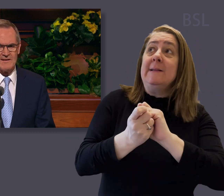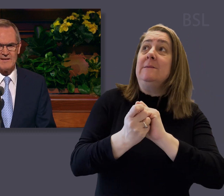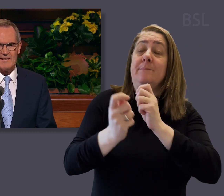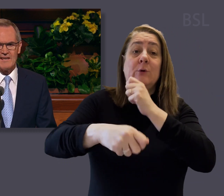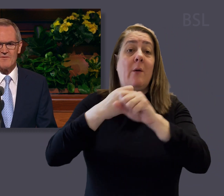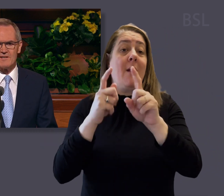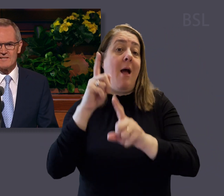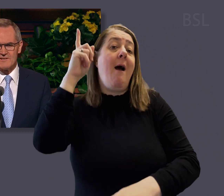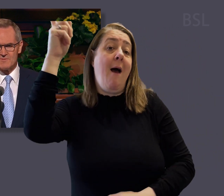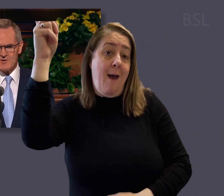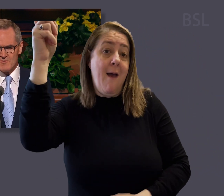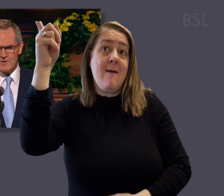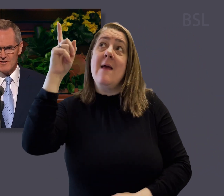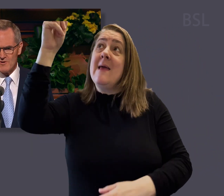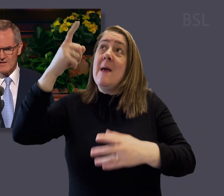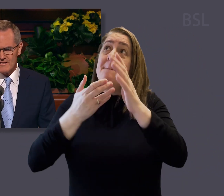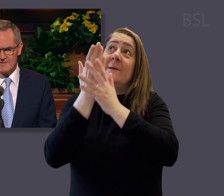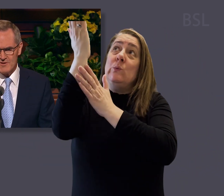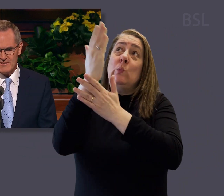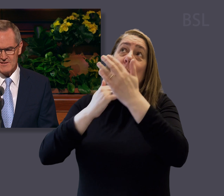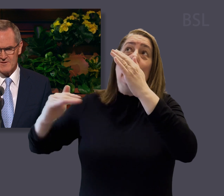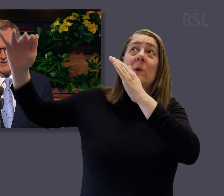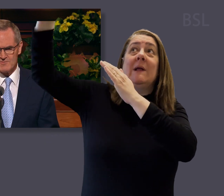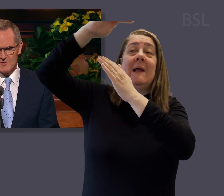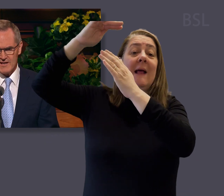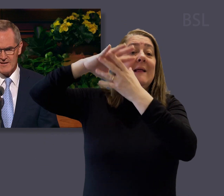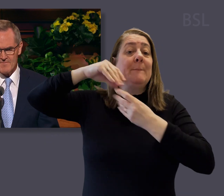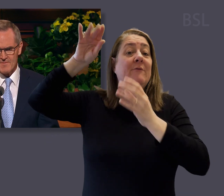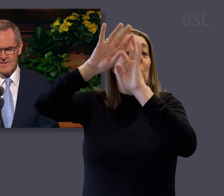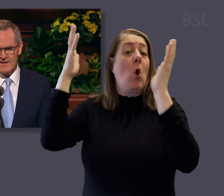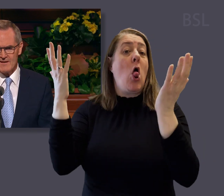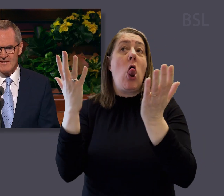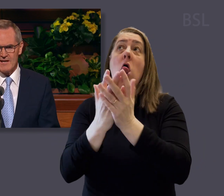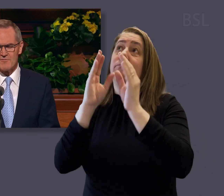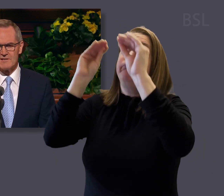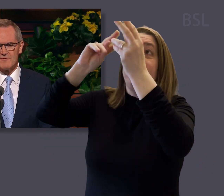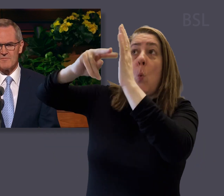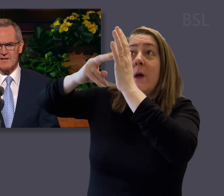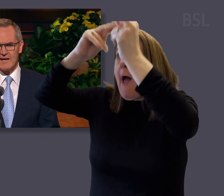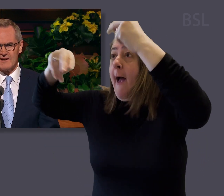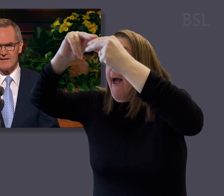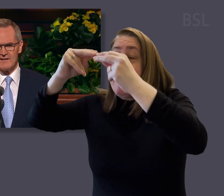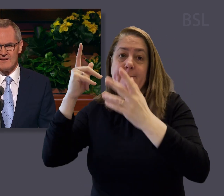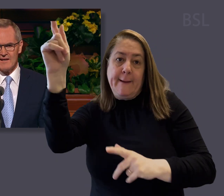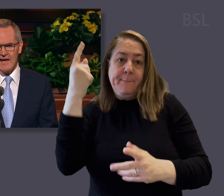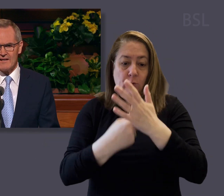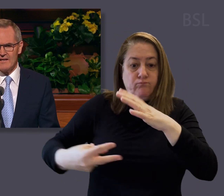He had visited the spirit world and organized the preaching of the gospel there. He had risen from the dead, and he